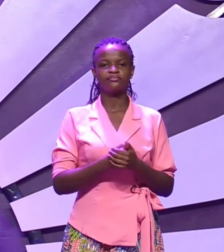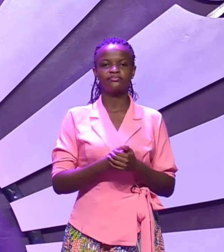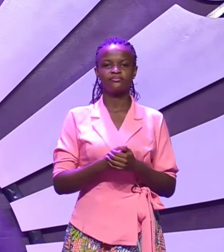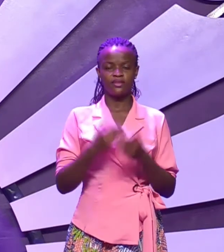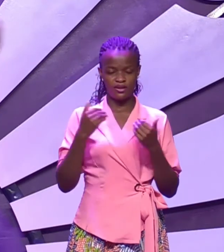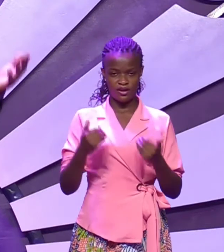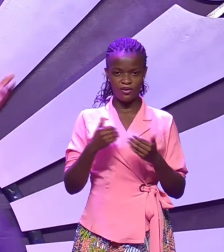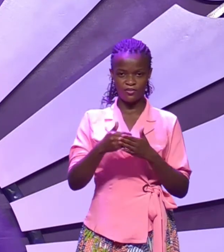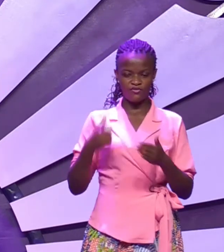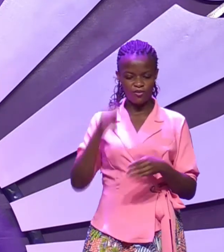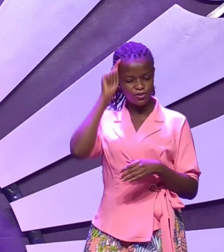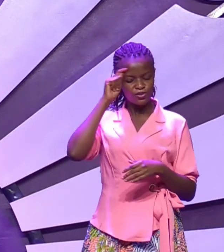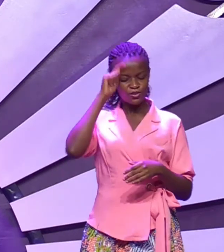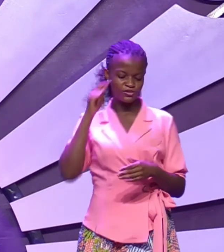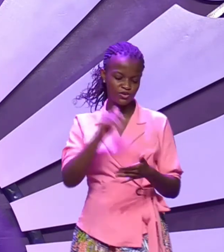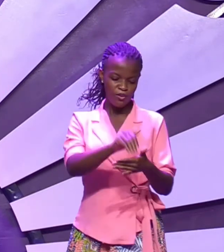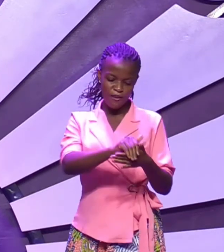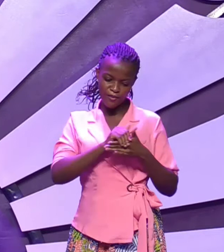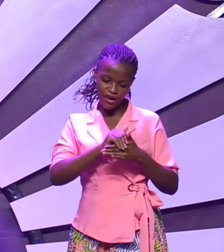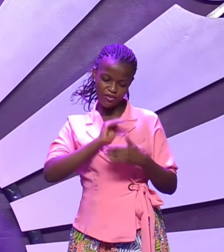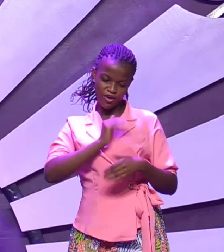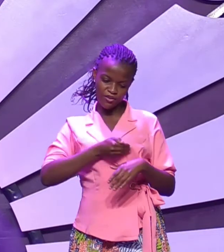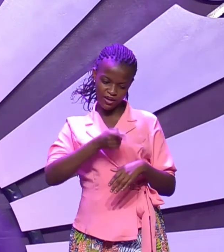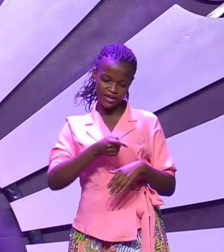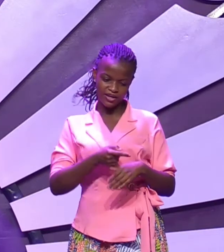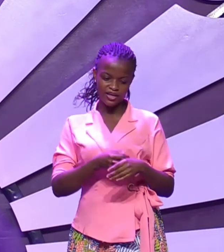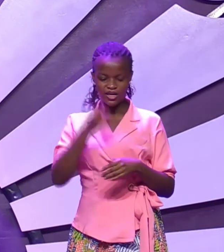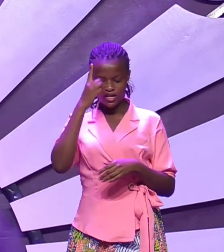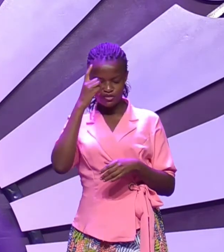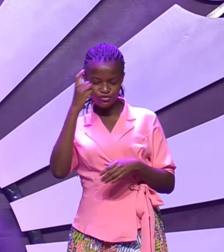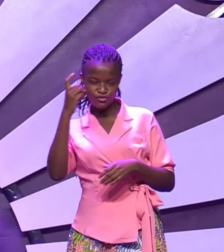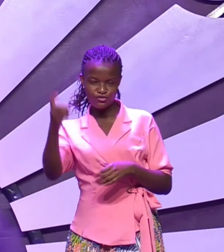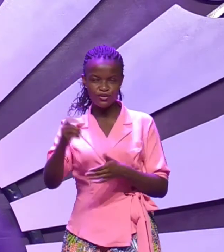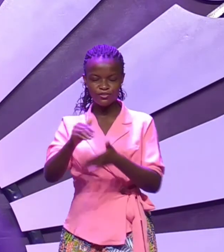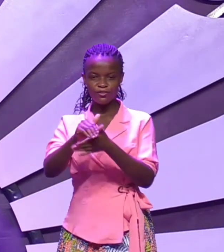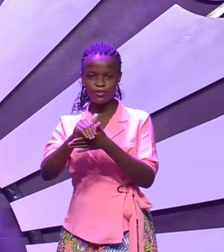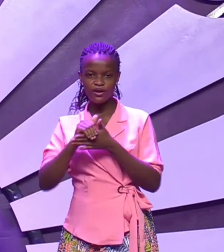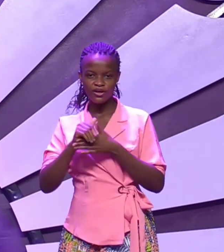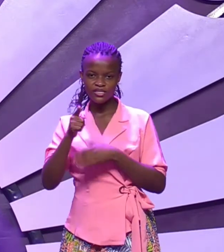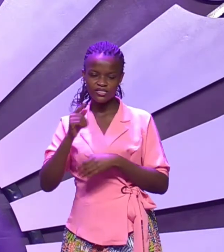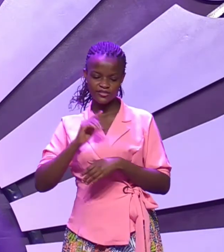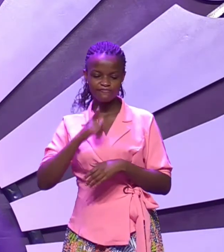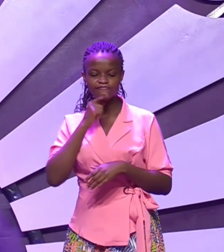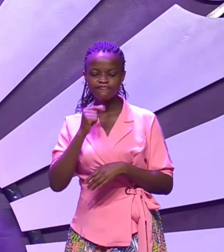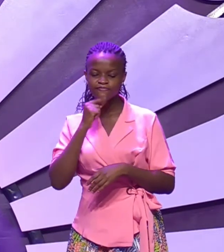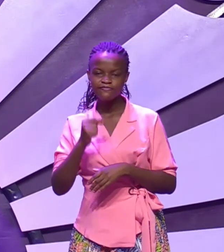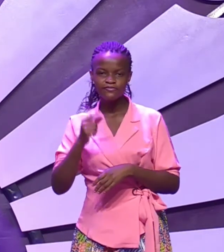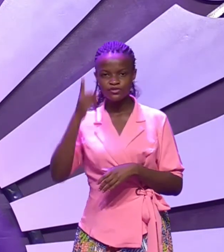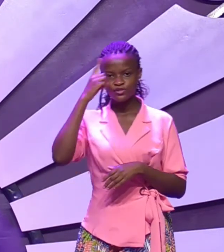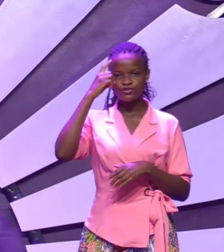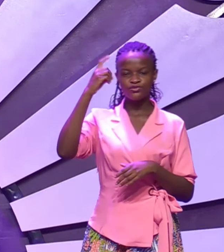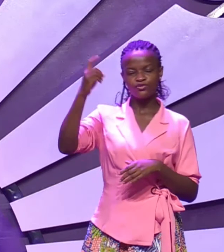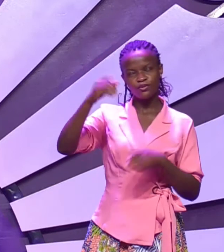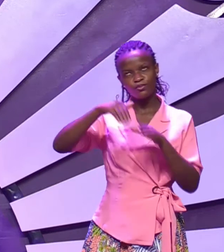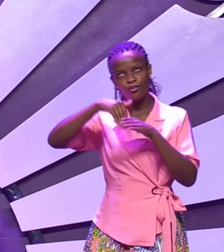he thought you're going to marry this woman you dreamt of marrying this man you dreamt of going to this other